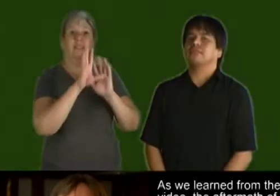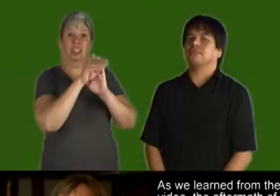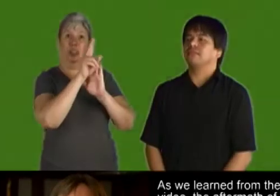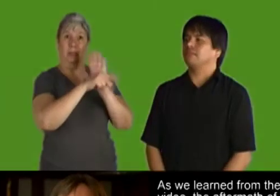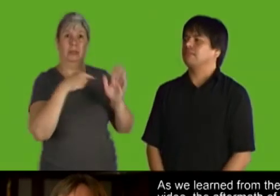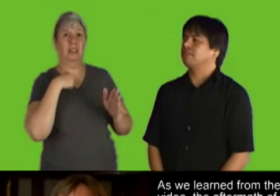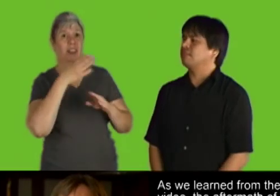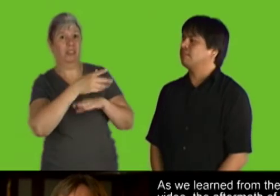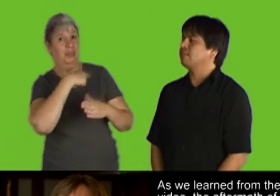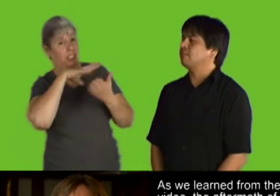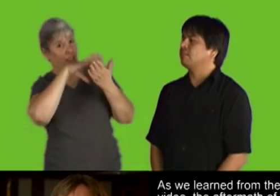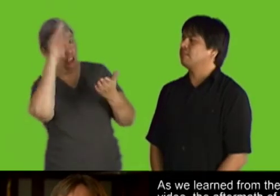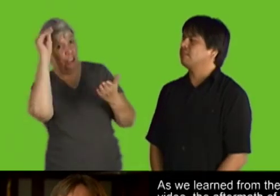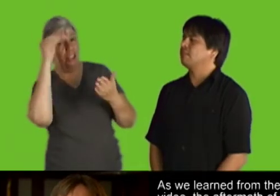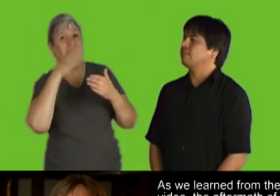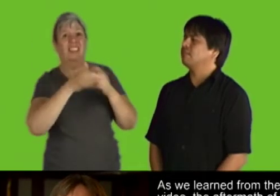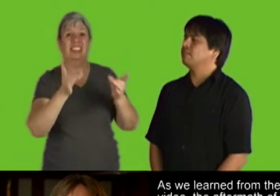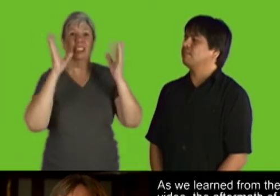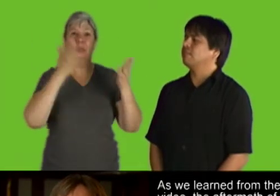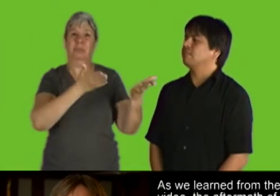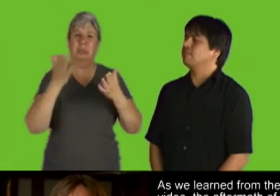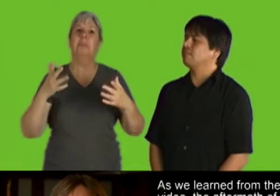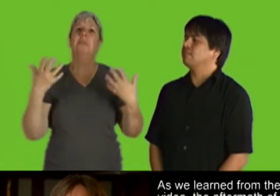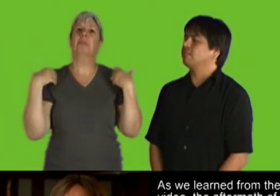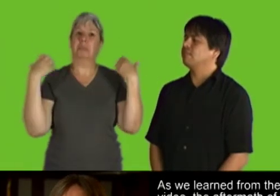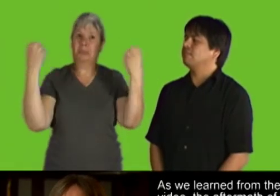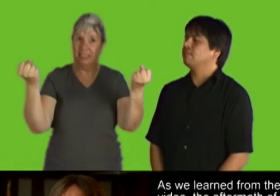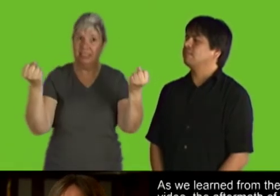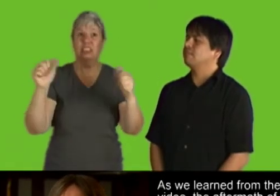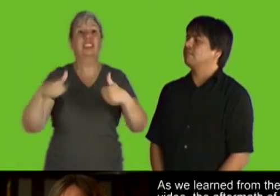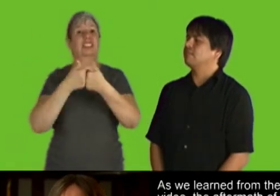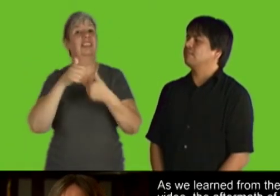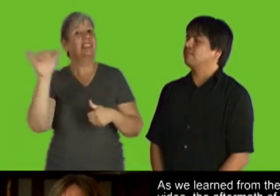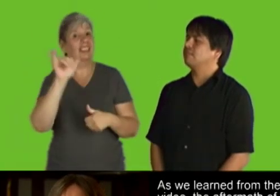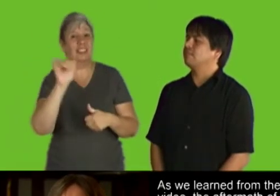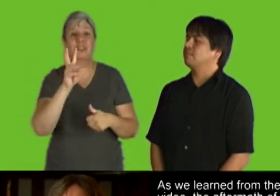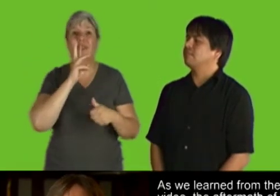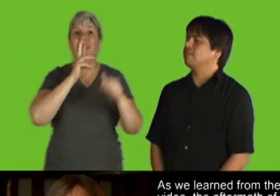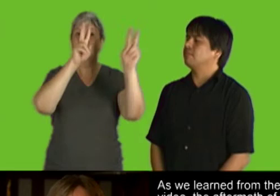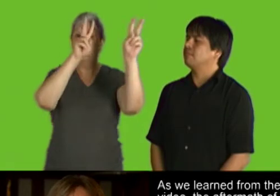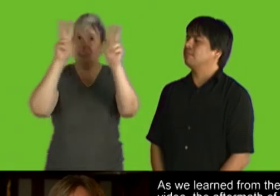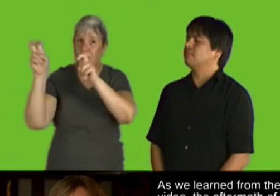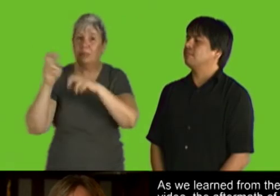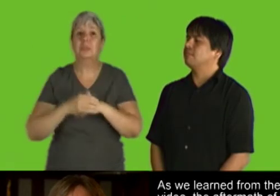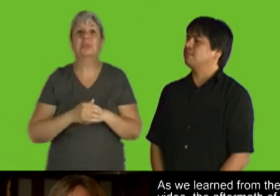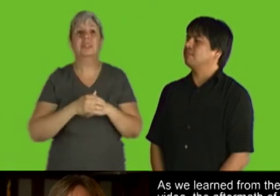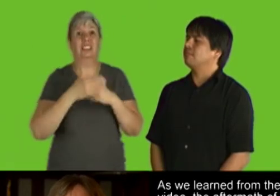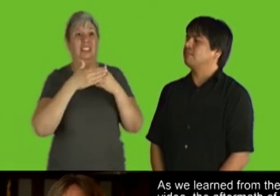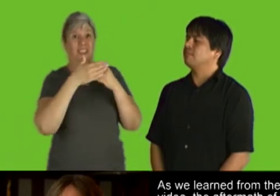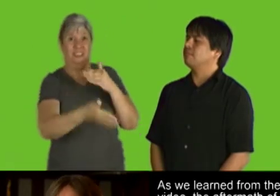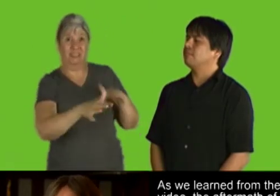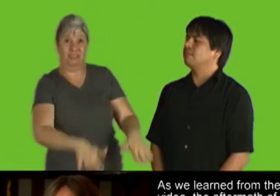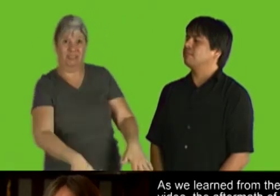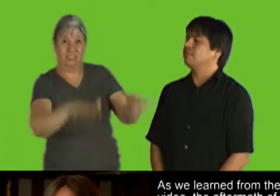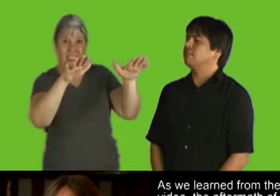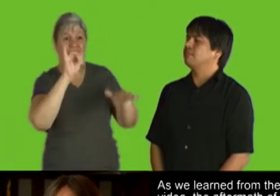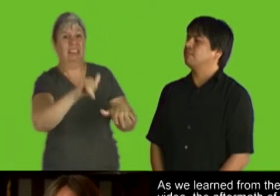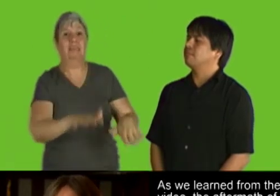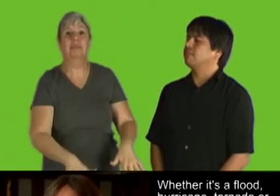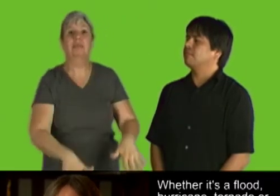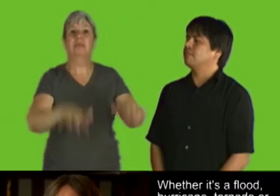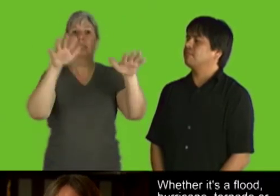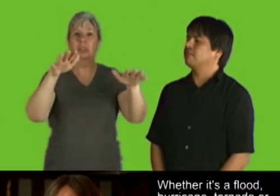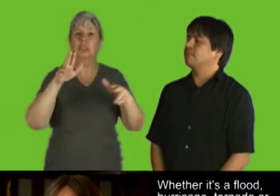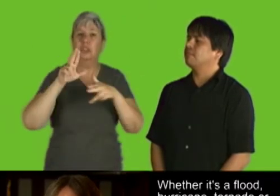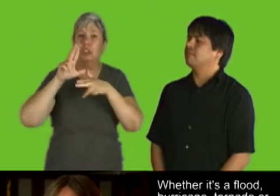As we learned from the video, the aftermath of a disaster can trigger public health challenges, such as water quality issues, after floods.